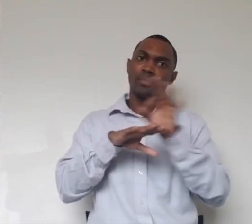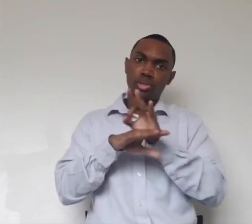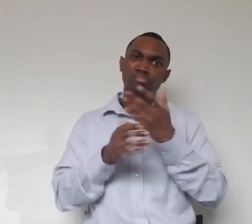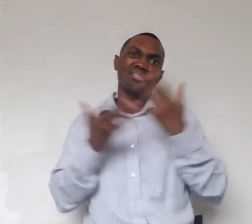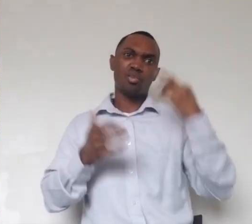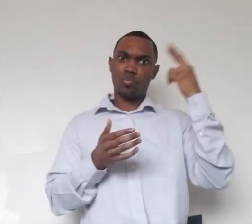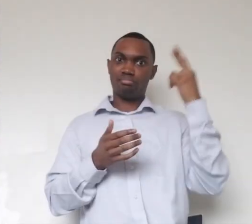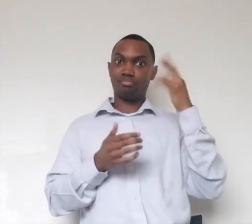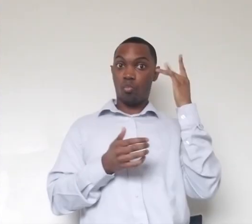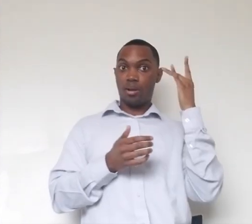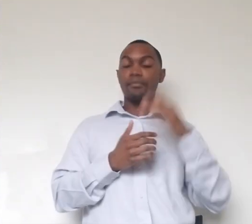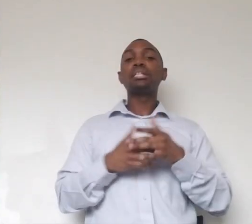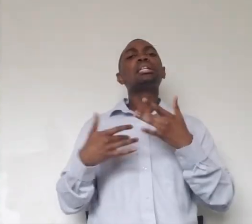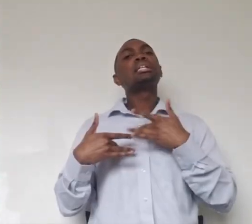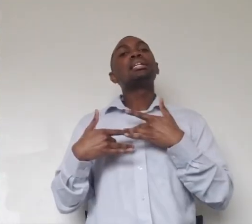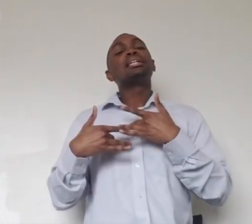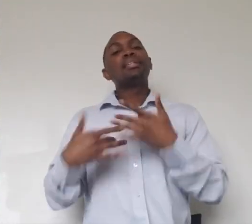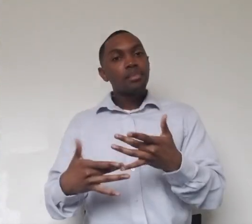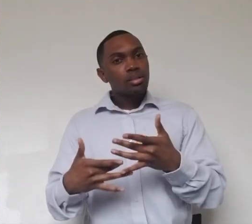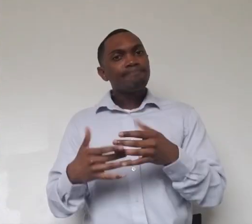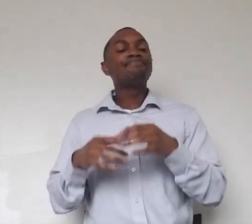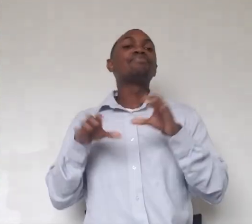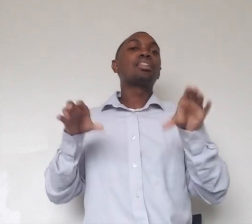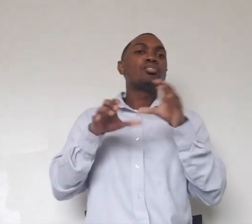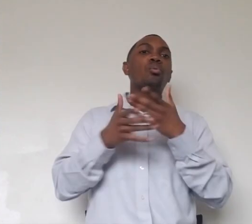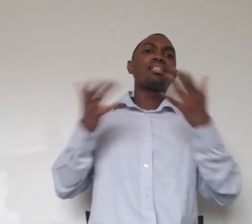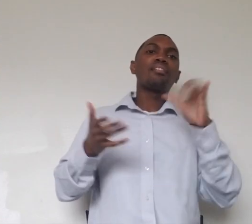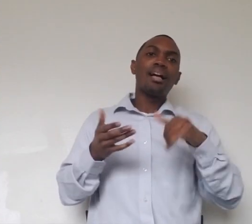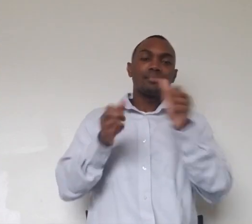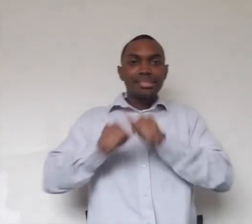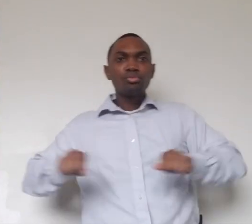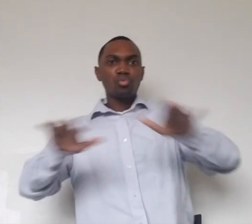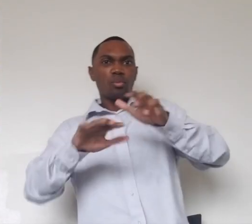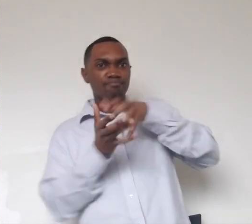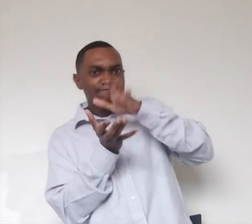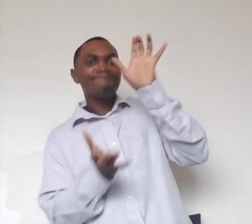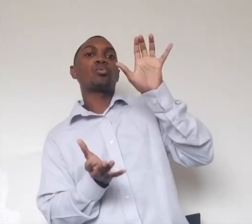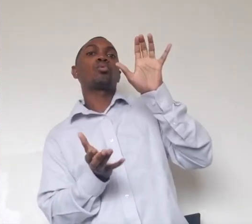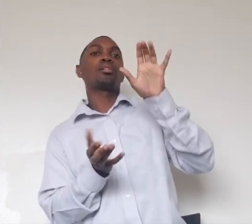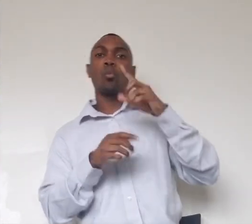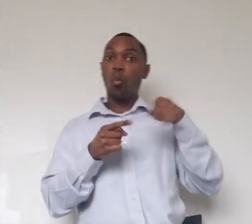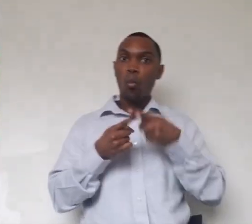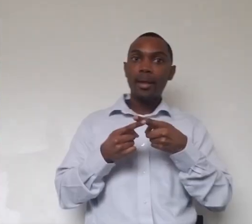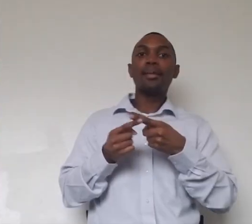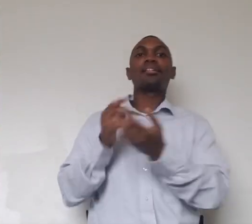typically do a lot of that demonstration and territorial roaring at dawn and dusk. So especially if you've been here at the zoo early in the morning